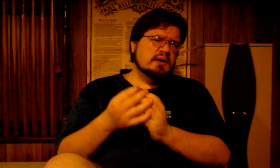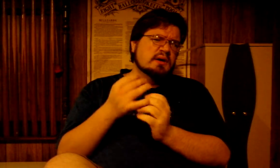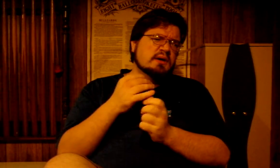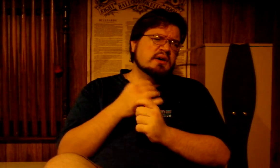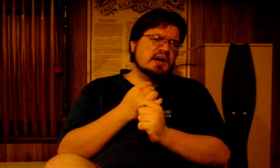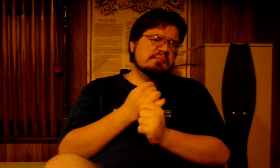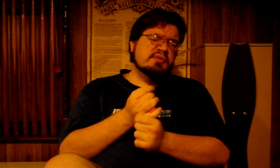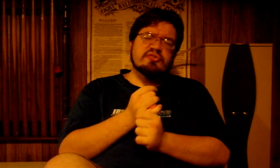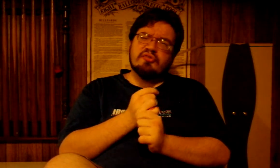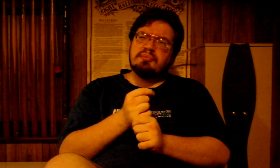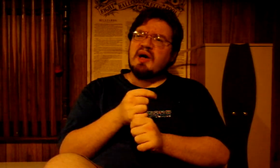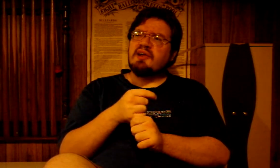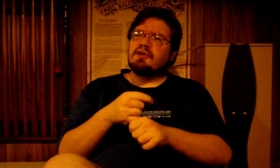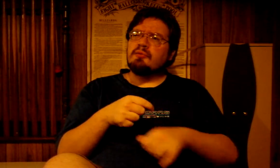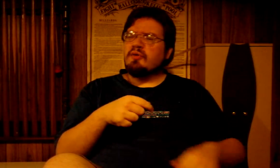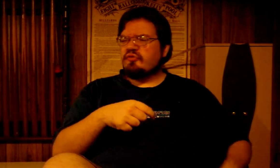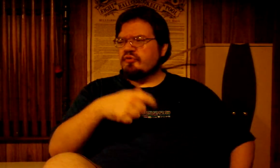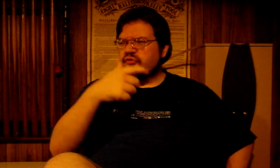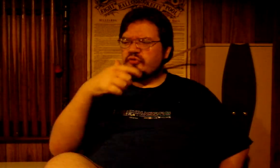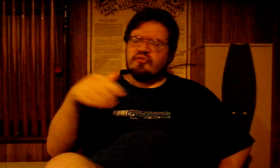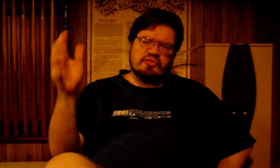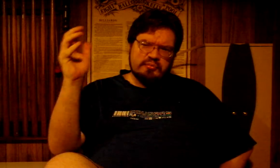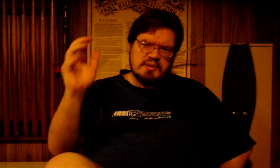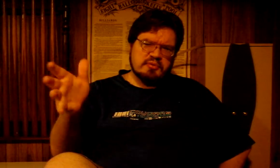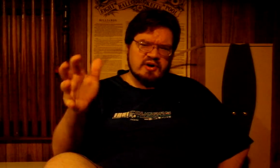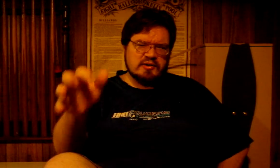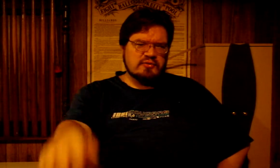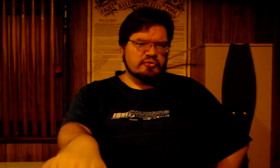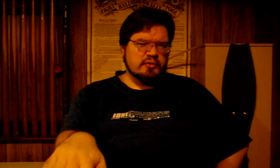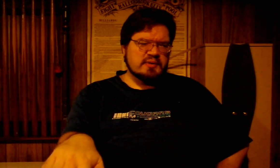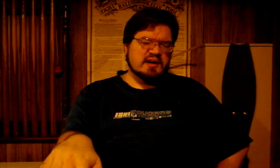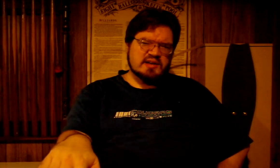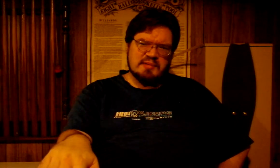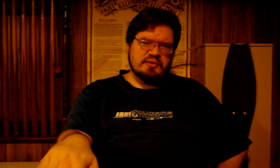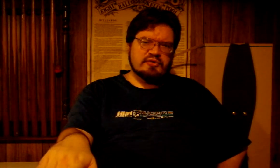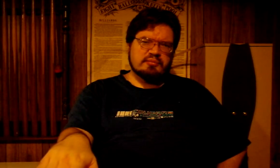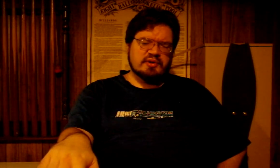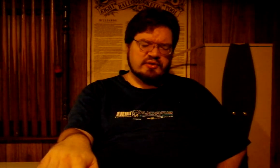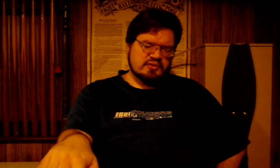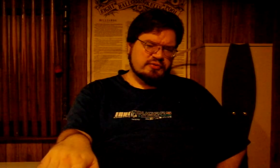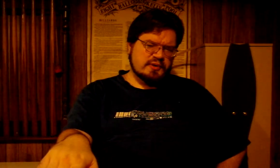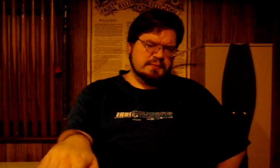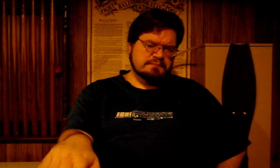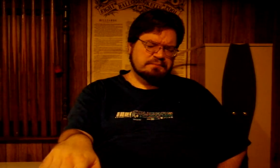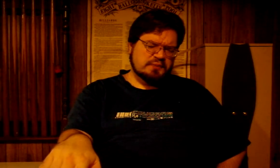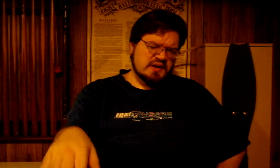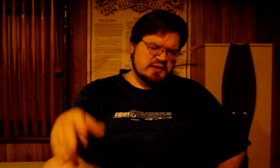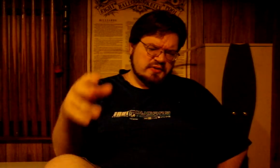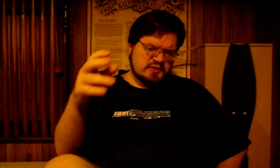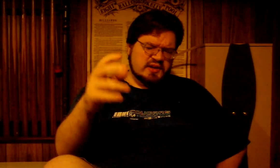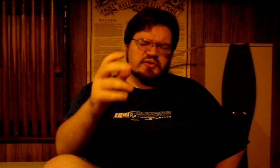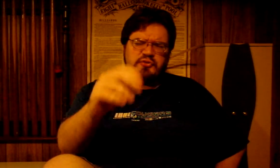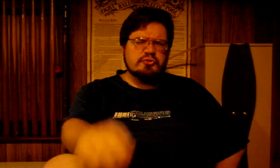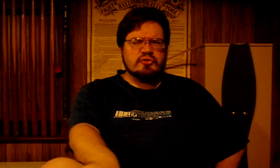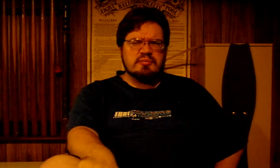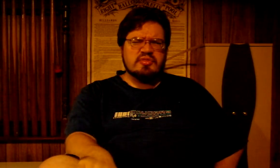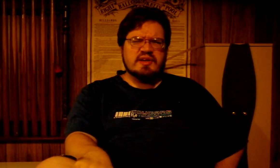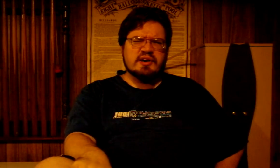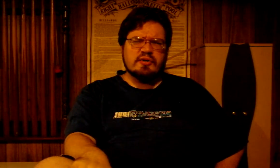A business partner wants you to see you be productive, so being unhappy is unproductive. The individuals I'm thinking of